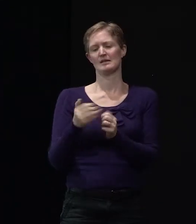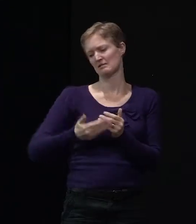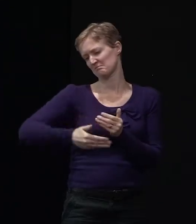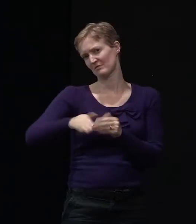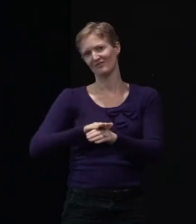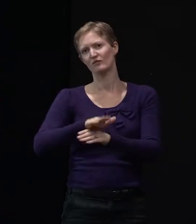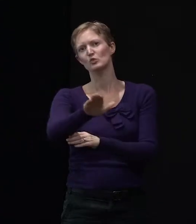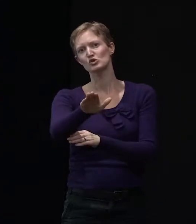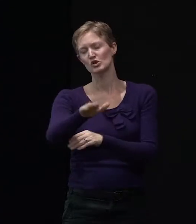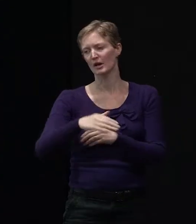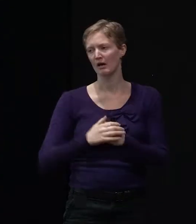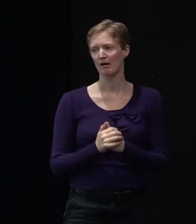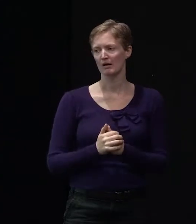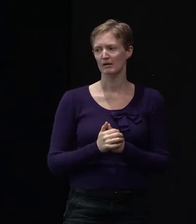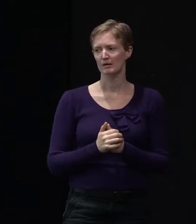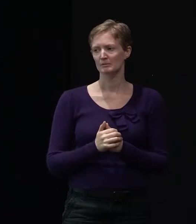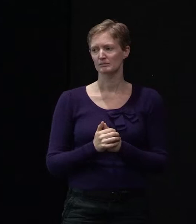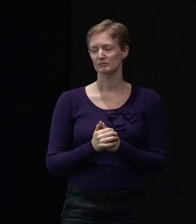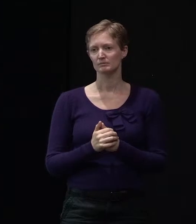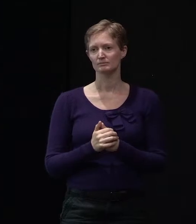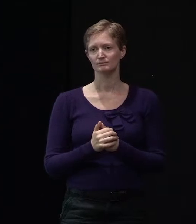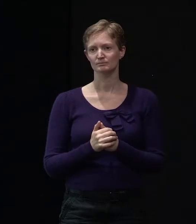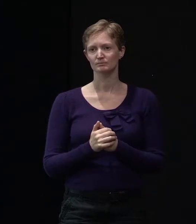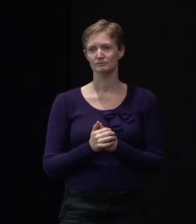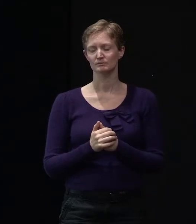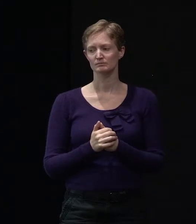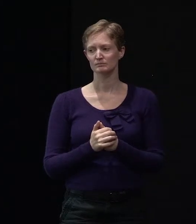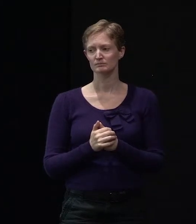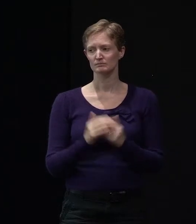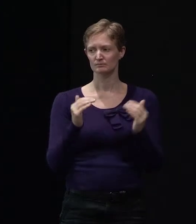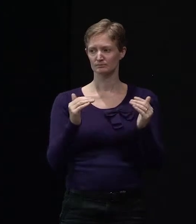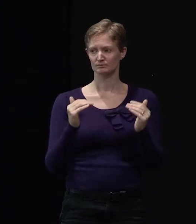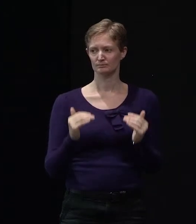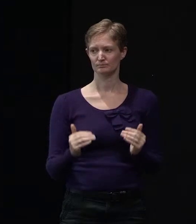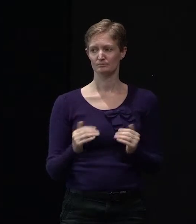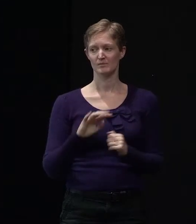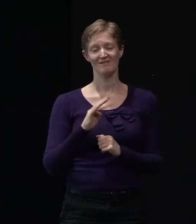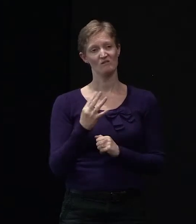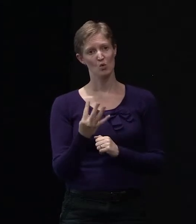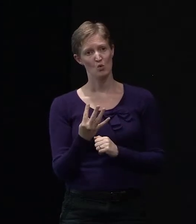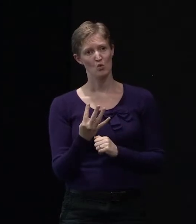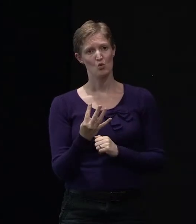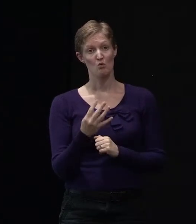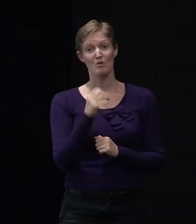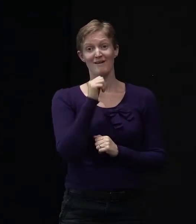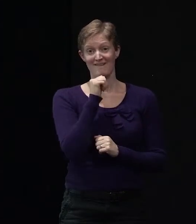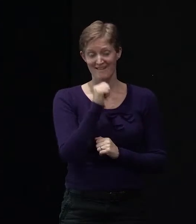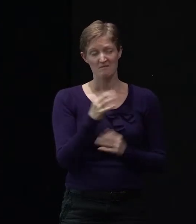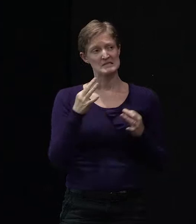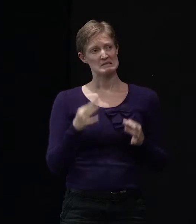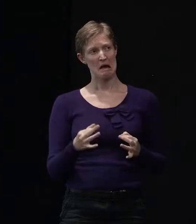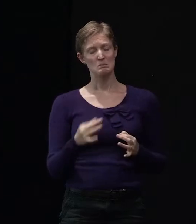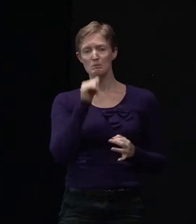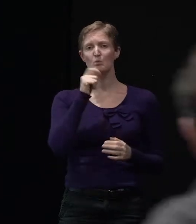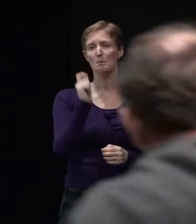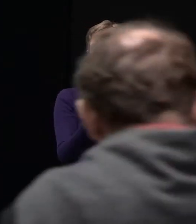you currently own or one that you might be thinking of purchasing. And then some things that you might like to consider if you're going to be